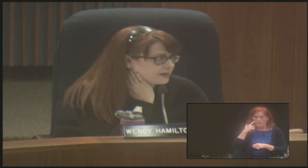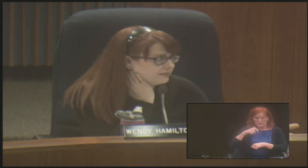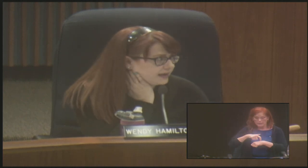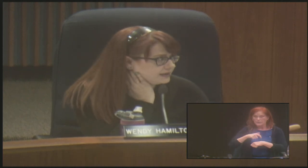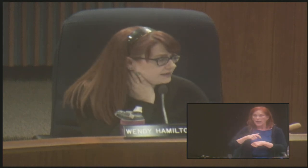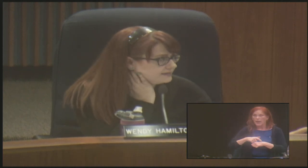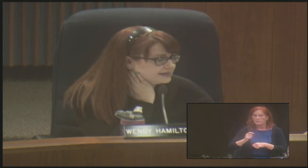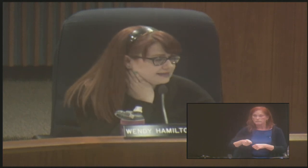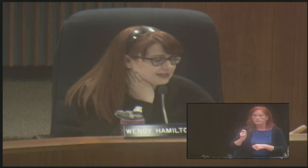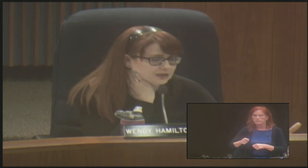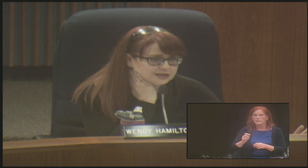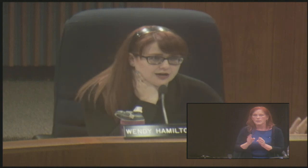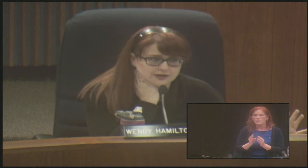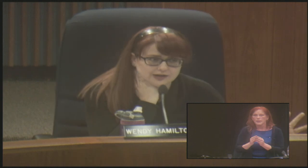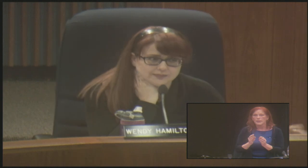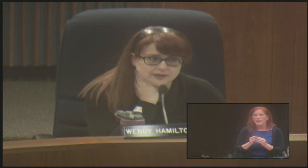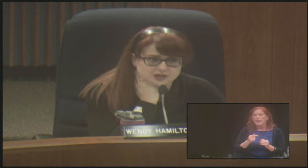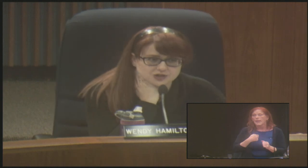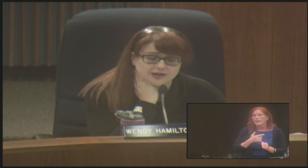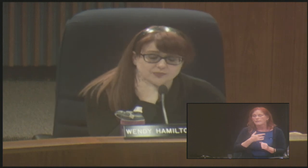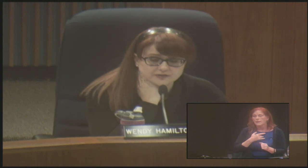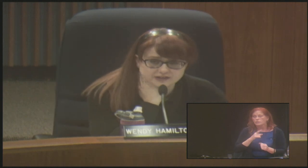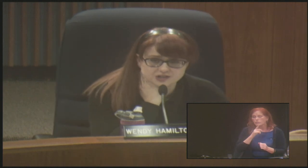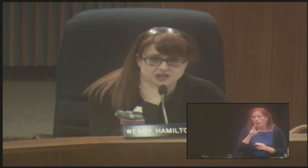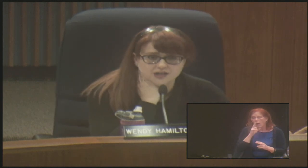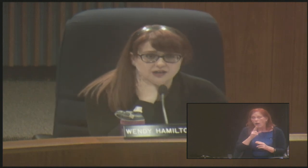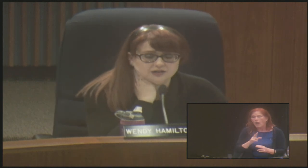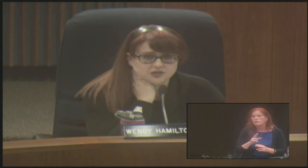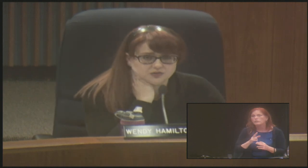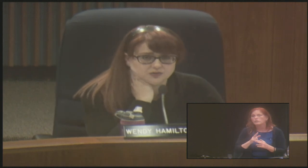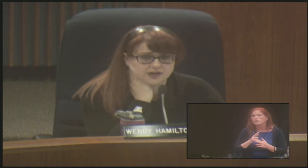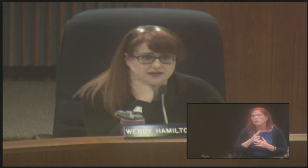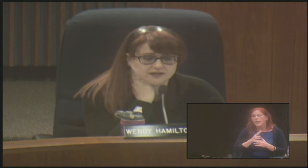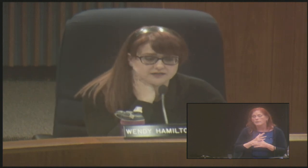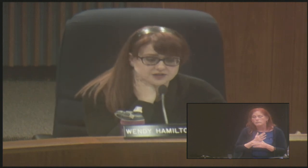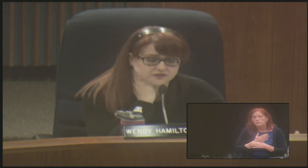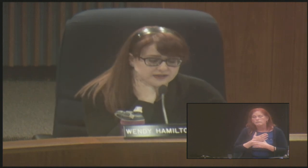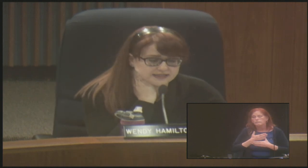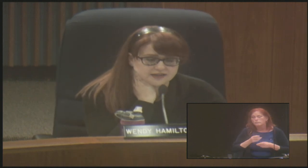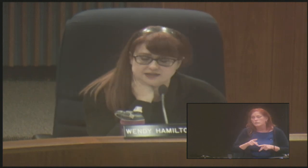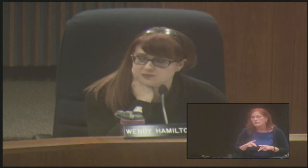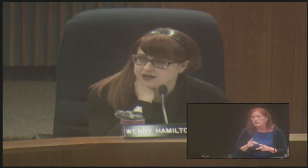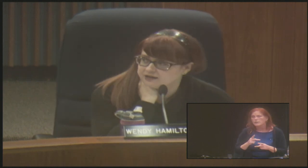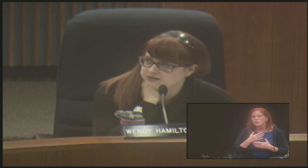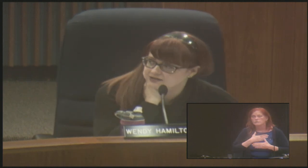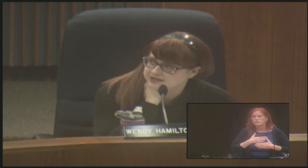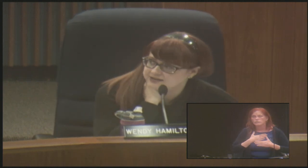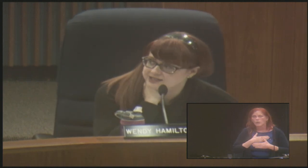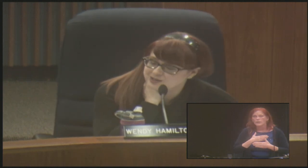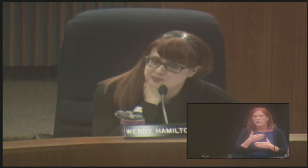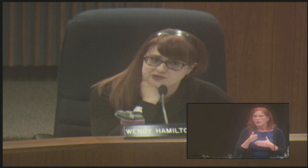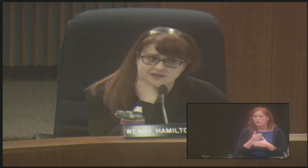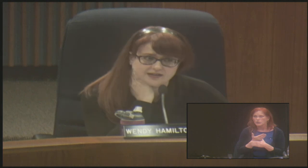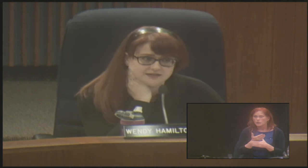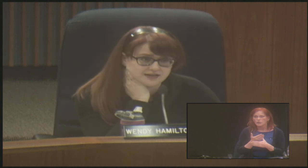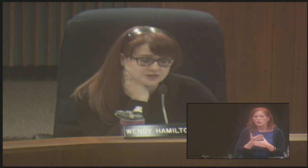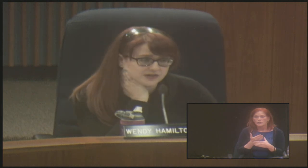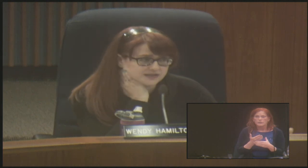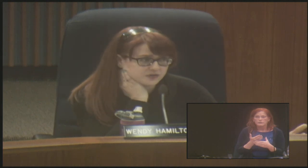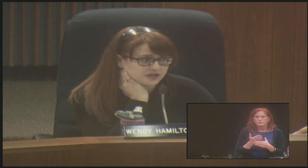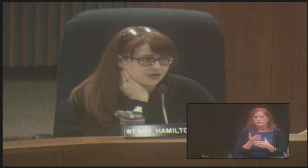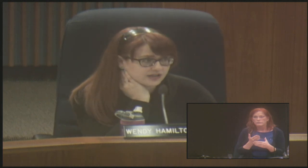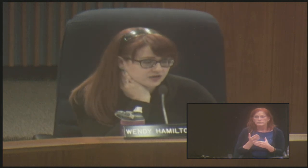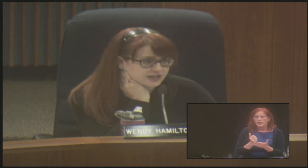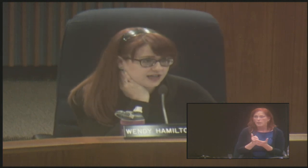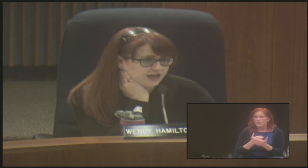say that it has been my sincerest honor and pleasure and privilege to, uh, serve my city in this way alongside these people. And